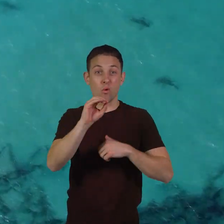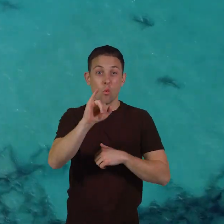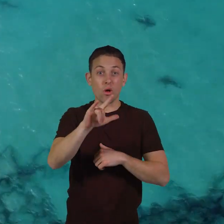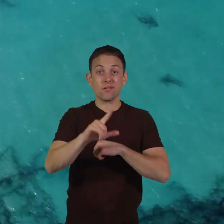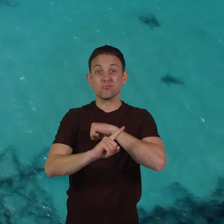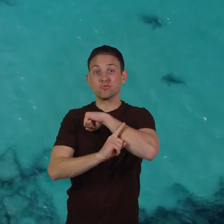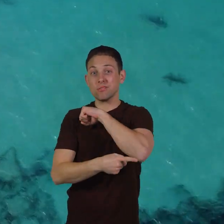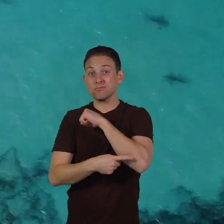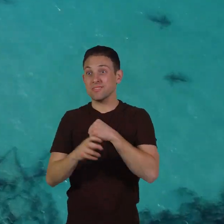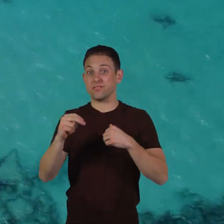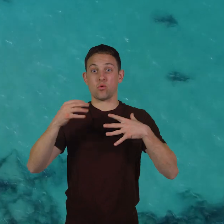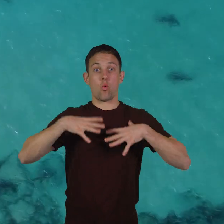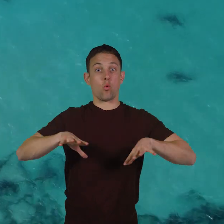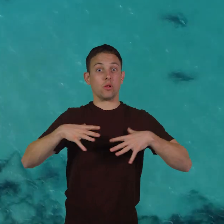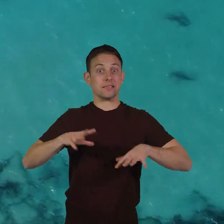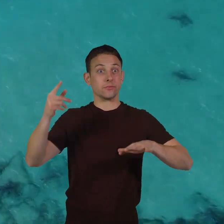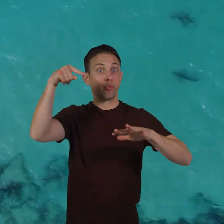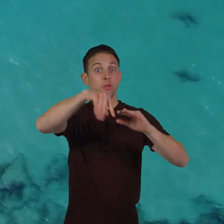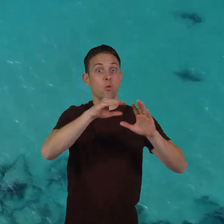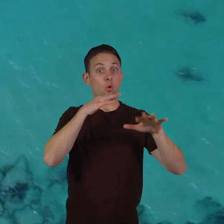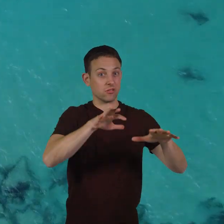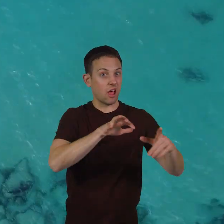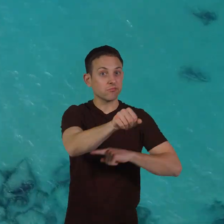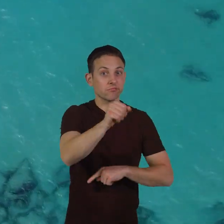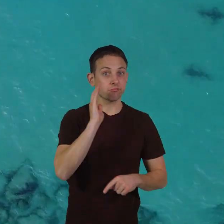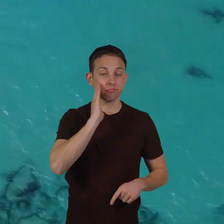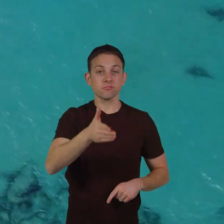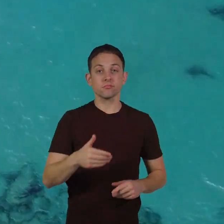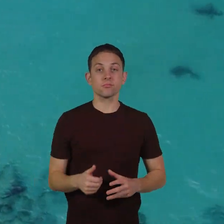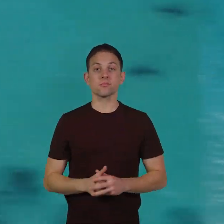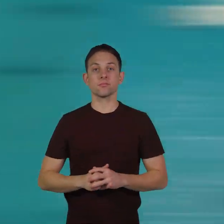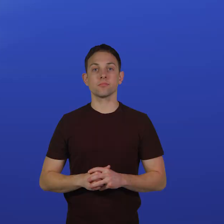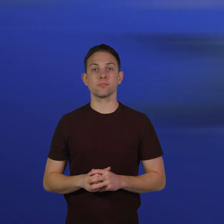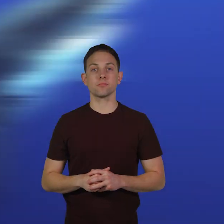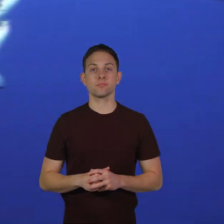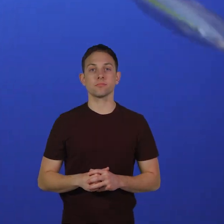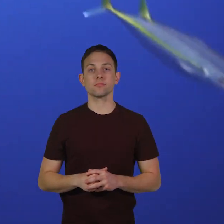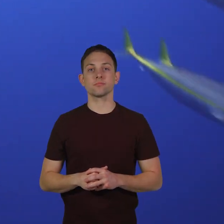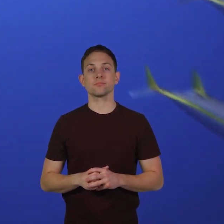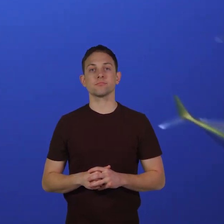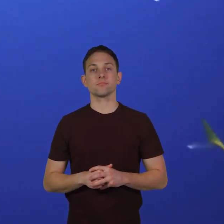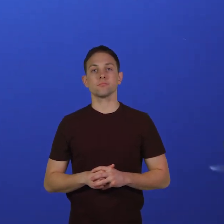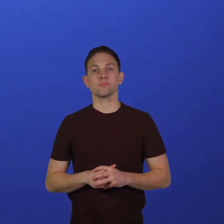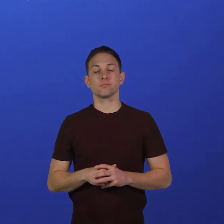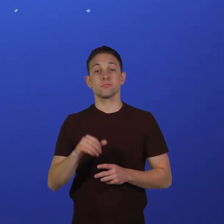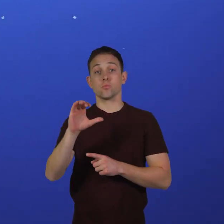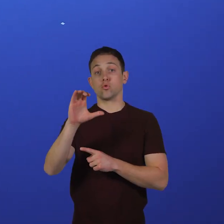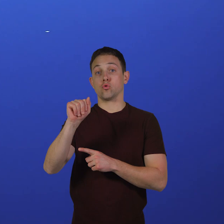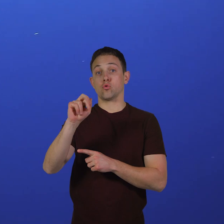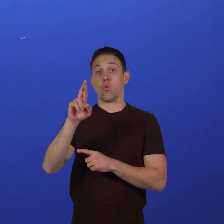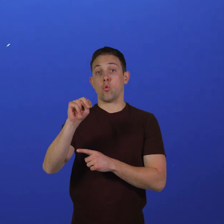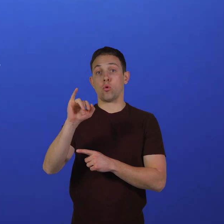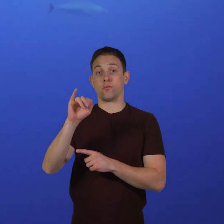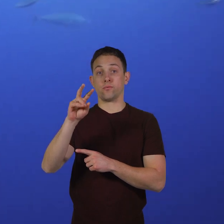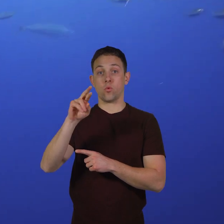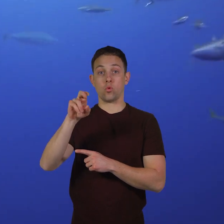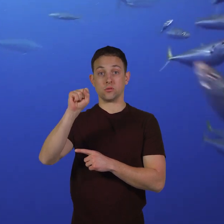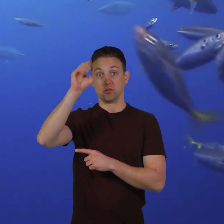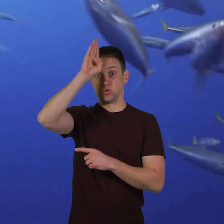trash, and clothes that find their way into the ocean. Carnivorous sharks use multiple strategies to catch